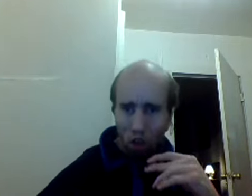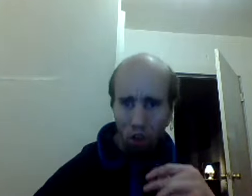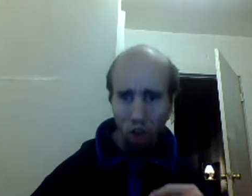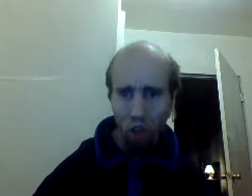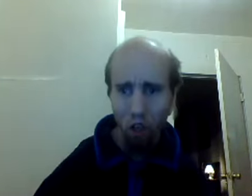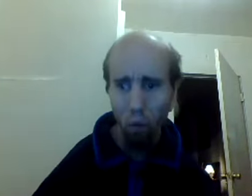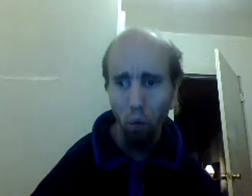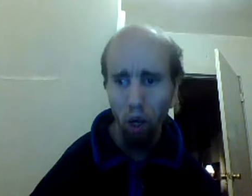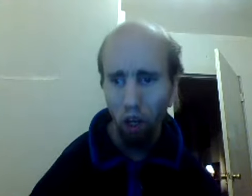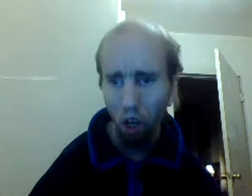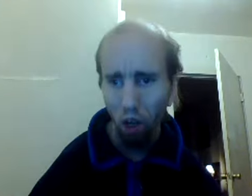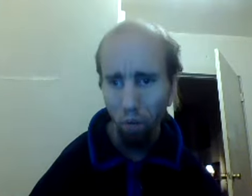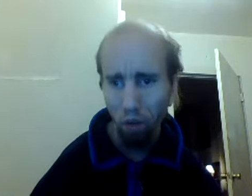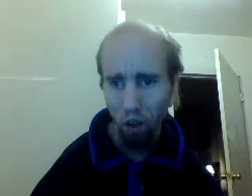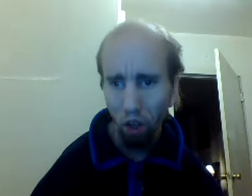you need to wake up